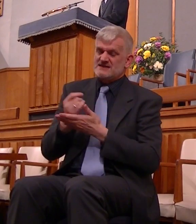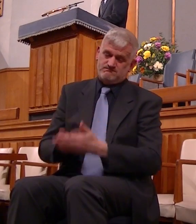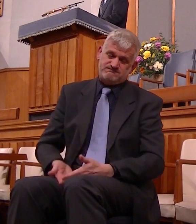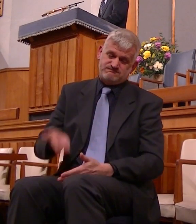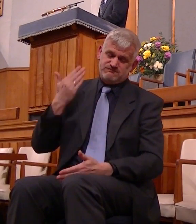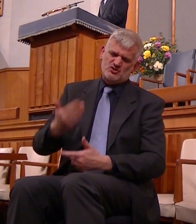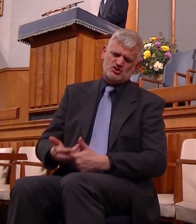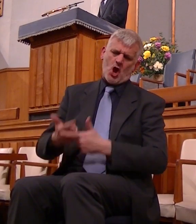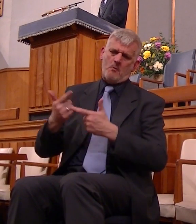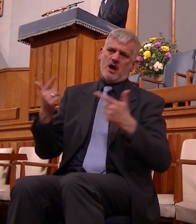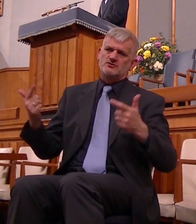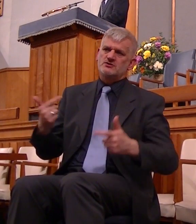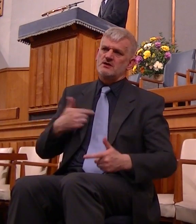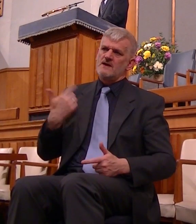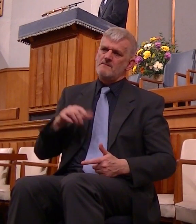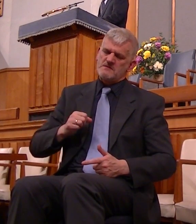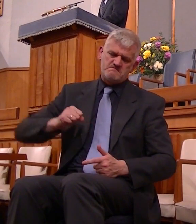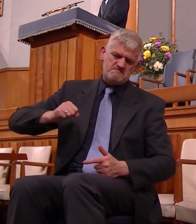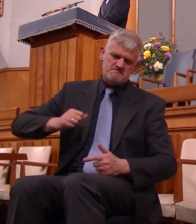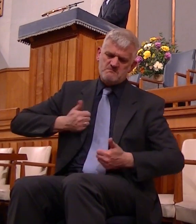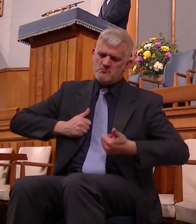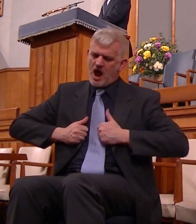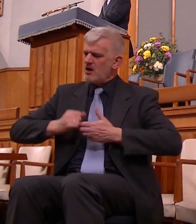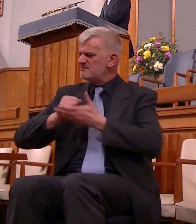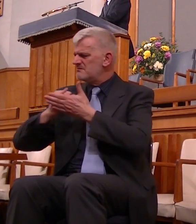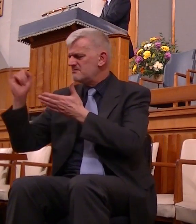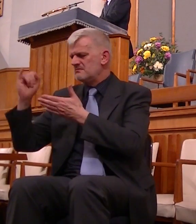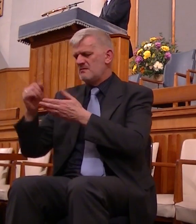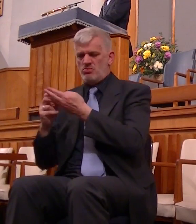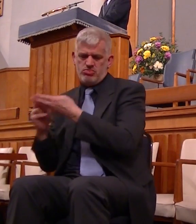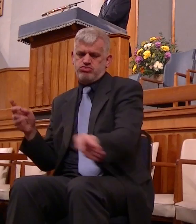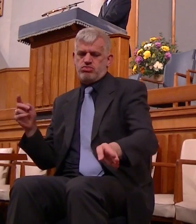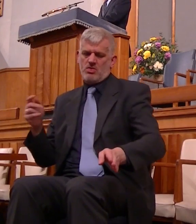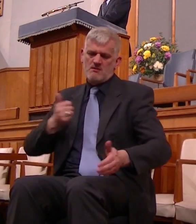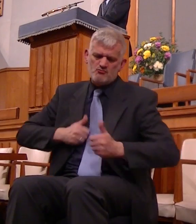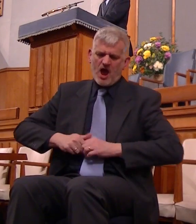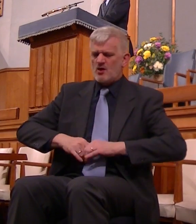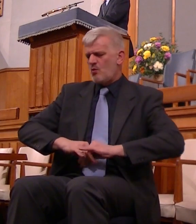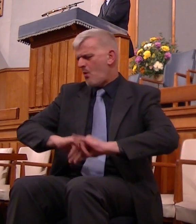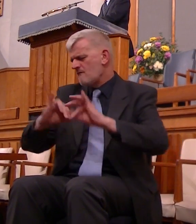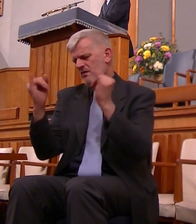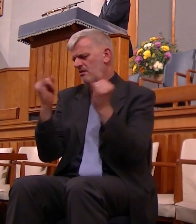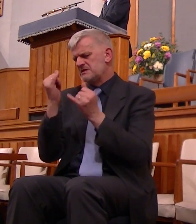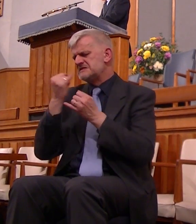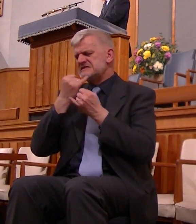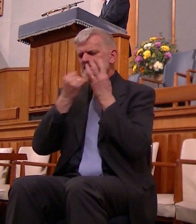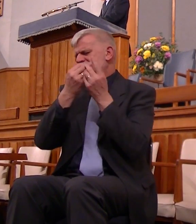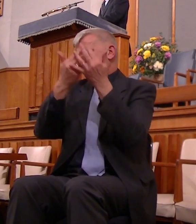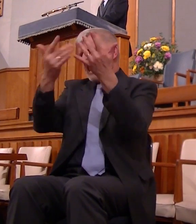I'm selfish I'm arrogant I'm rebellious I'm wayward I'm proud I'm all these things